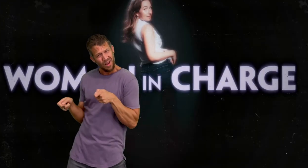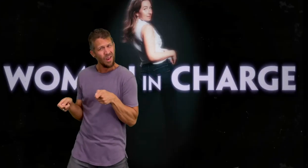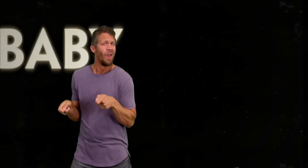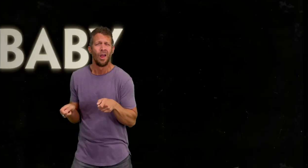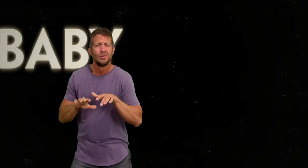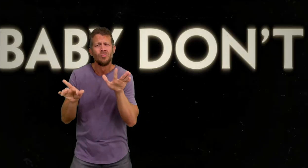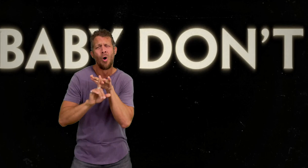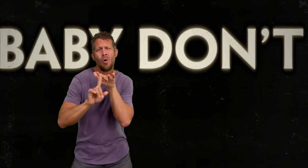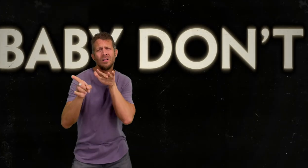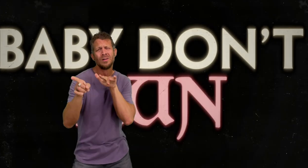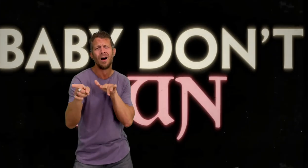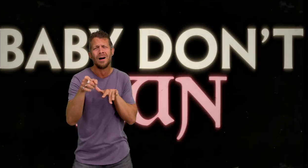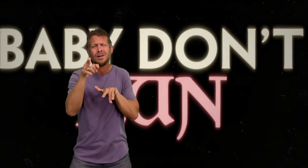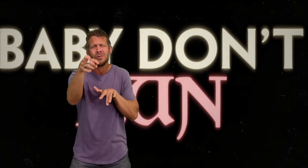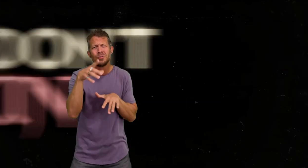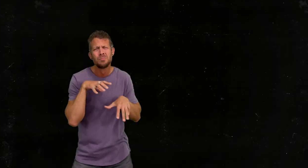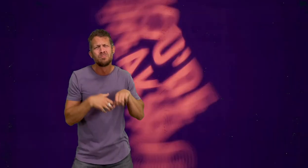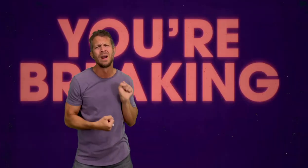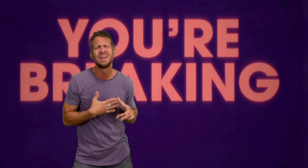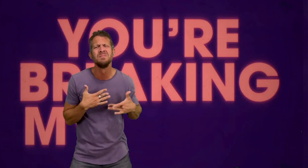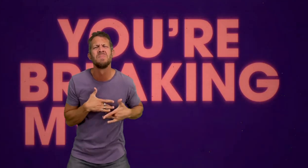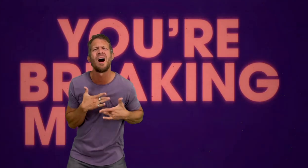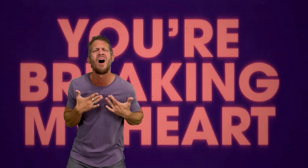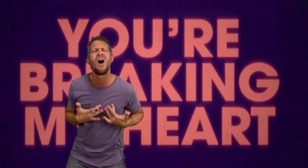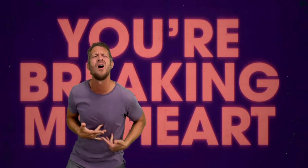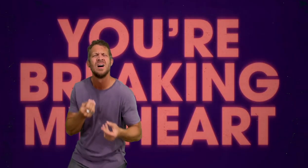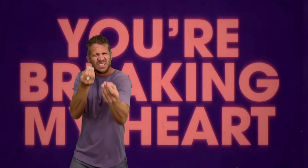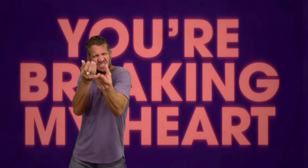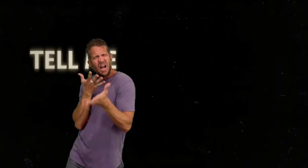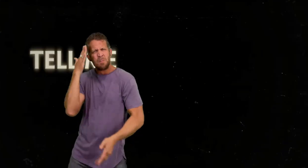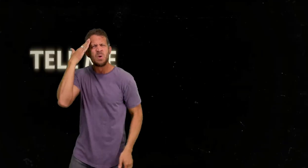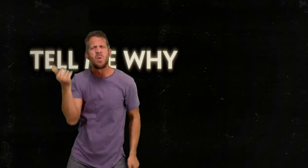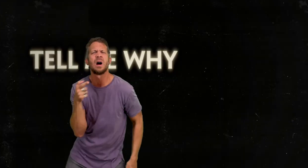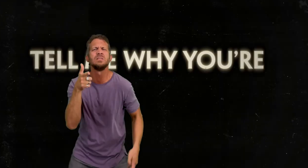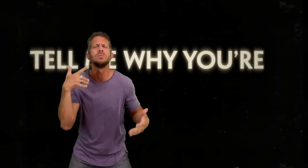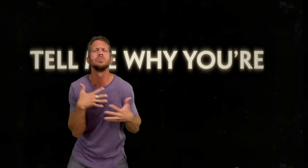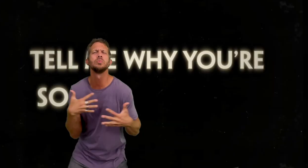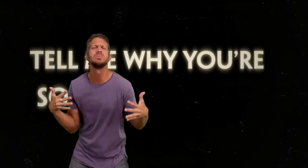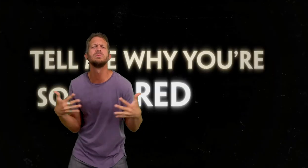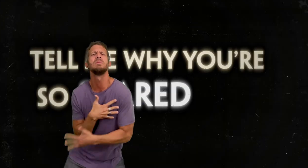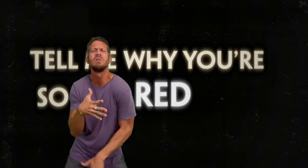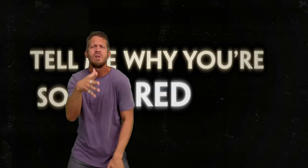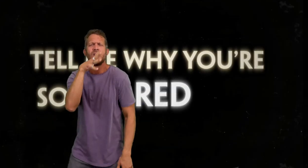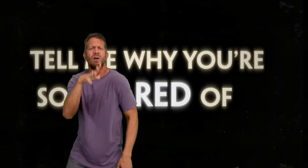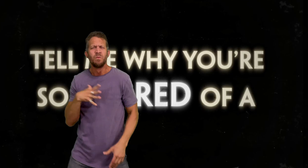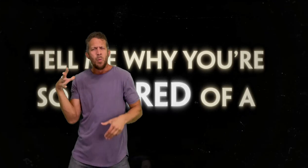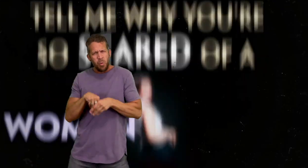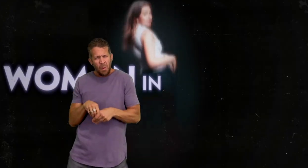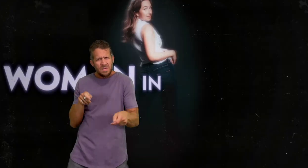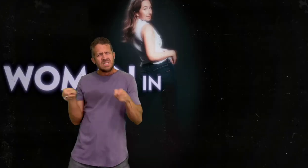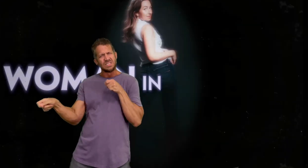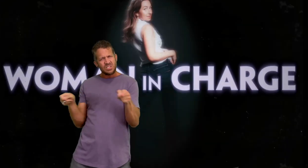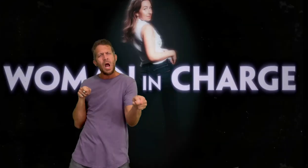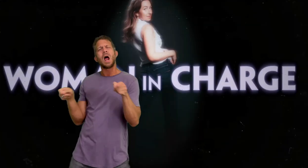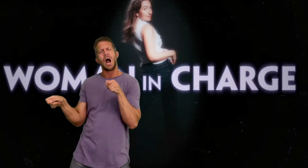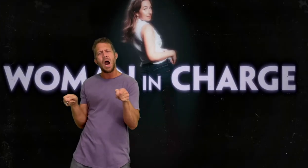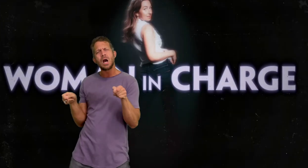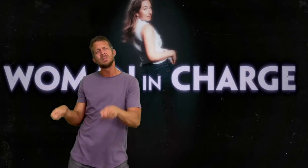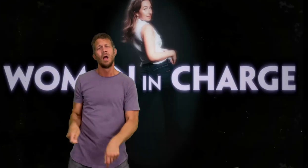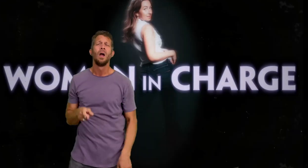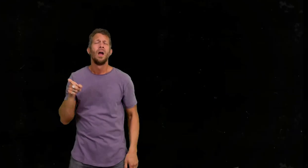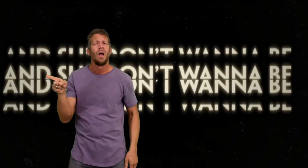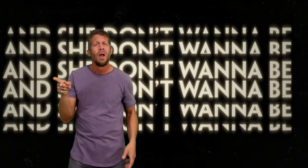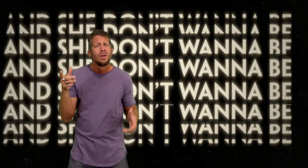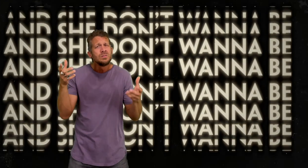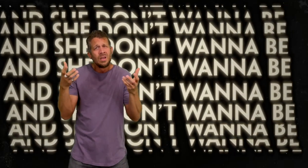Baby, don't run, you're breaking my heart Tell me why you're so scared of a woman in charge